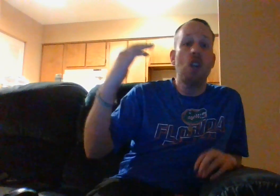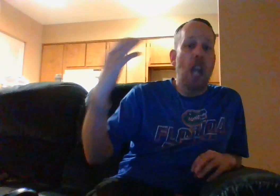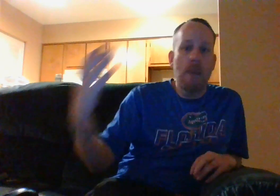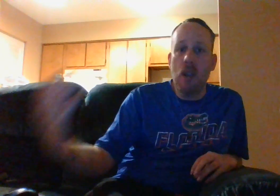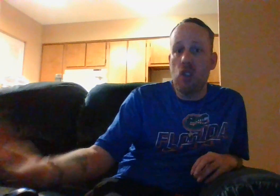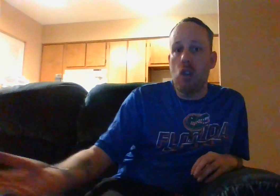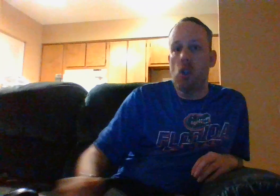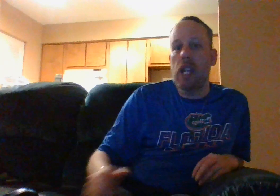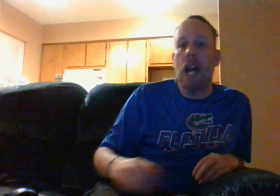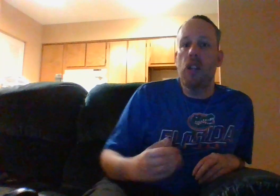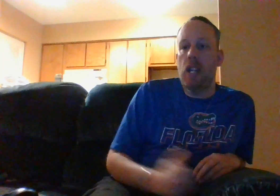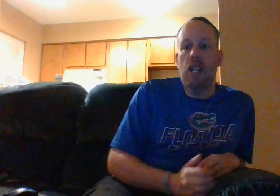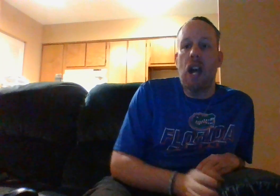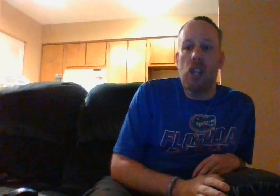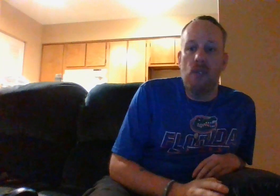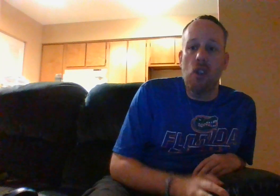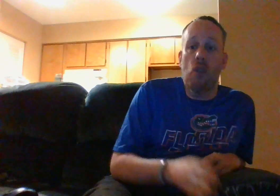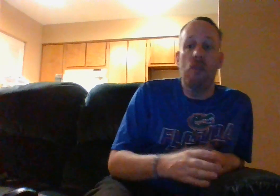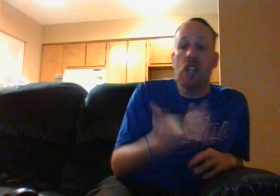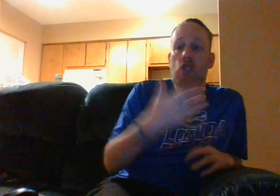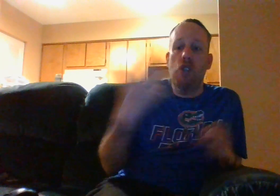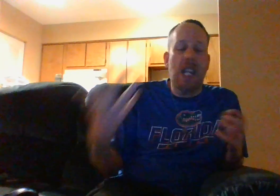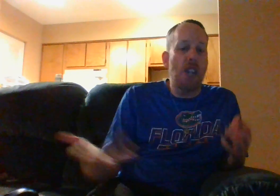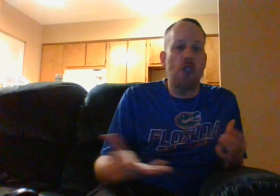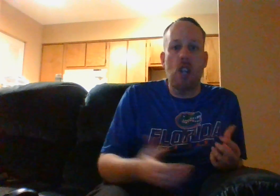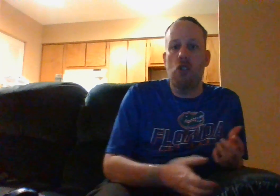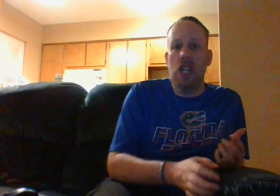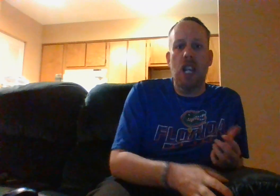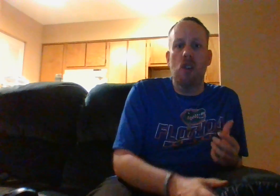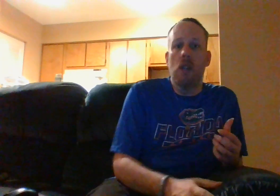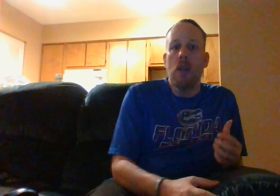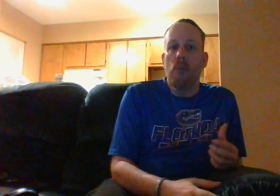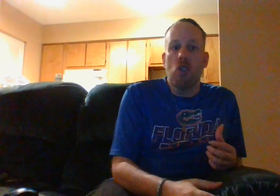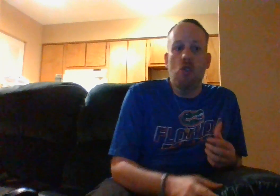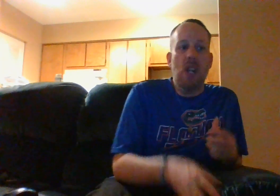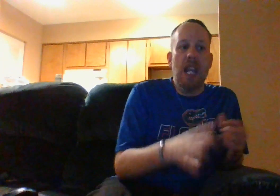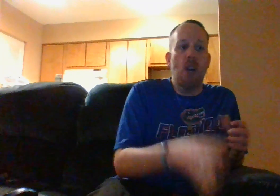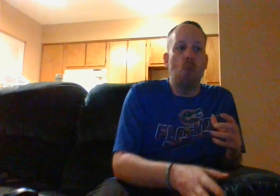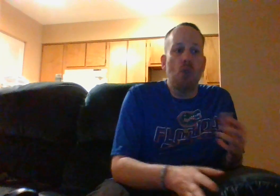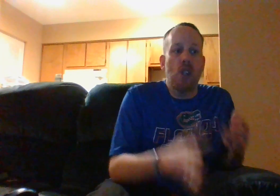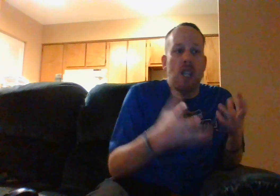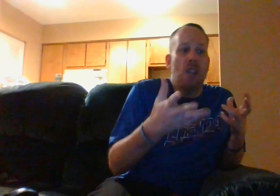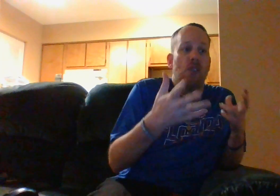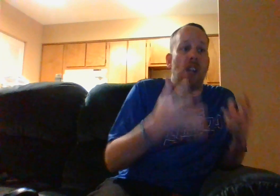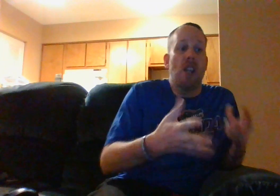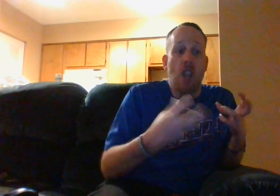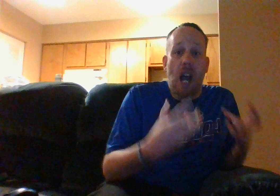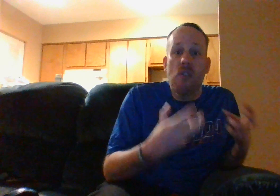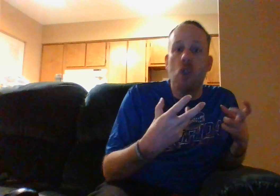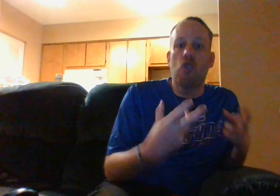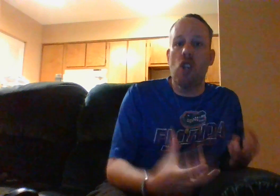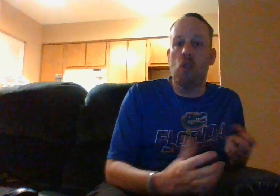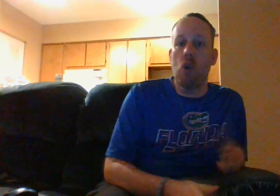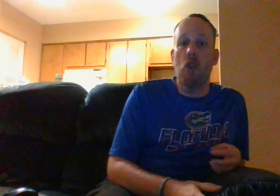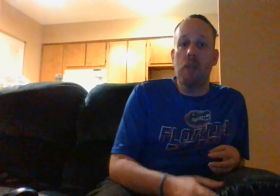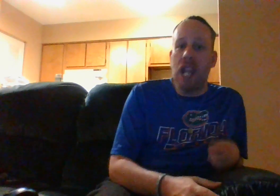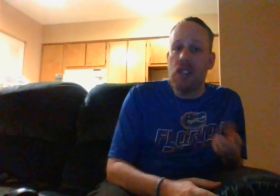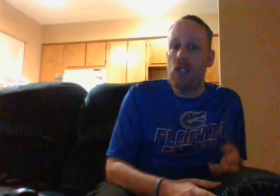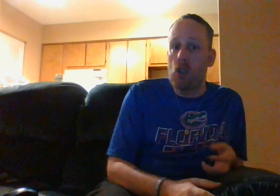and basically you know like how they and how they feel because you can't change you can't you can't really say like yeah i'm going to change the world but that takes